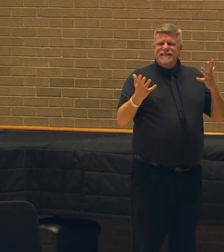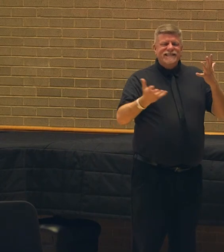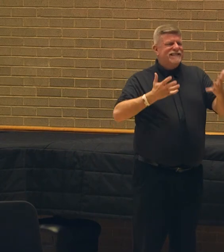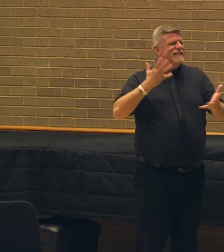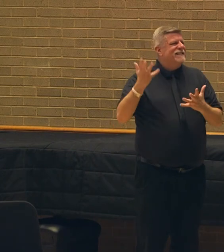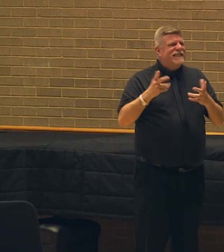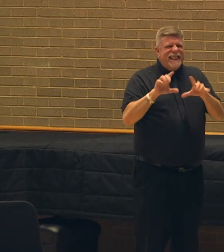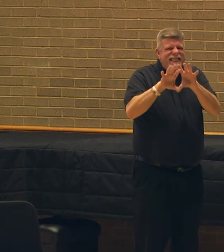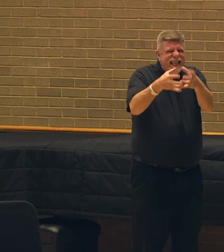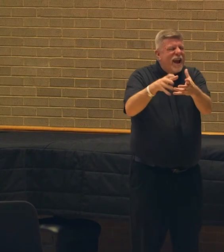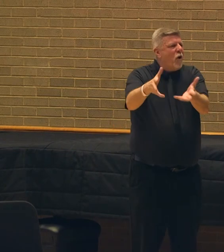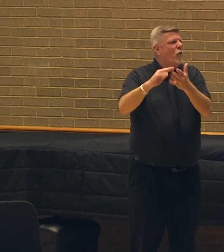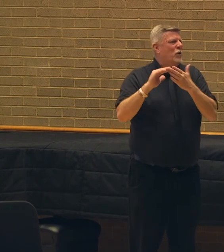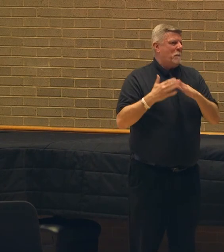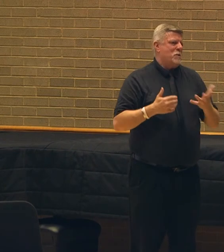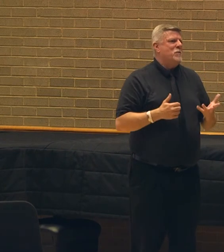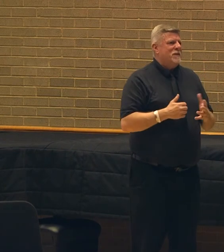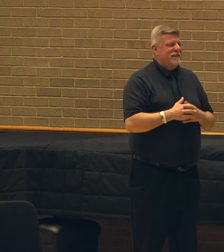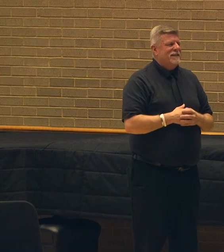those artists.